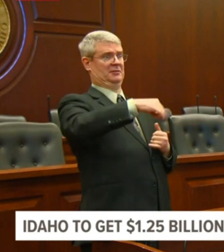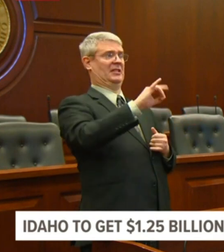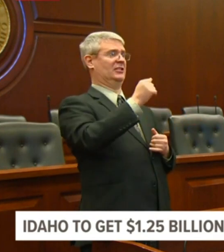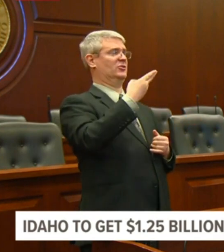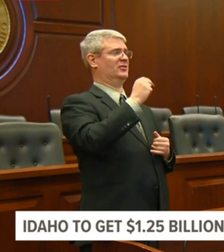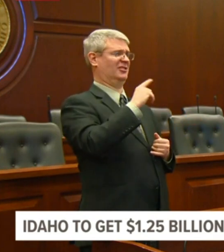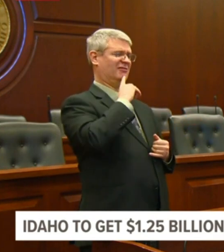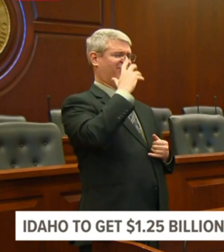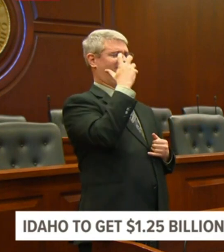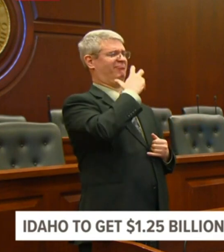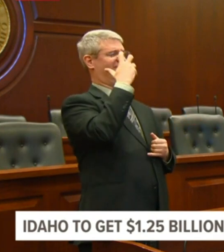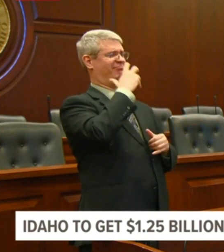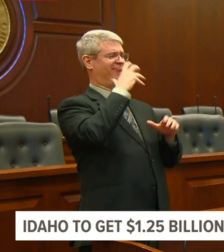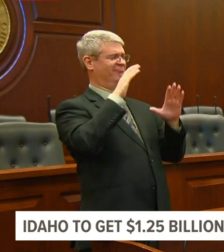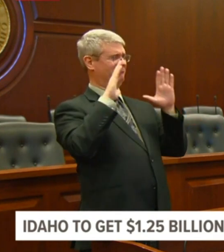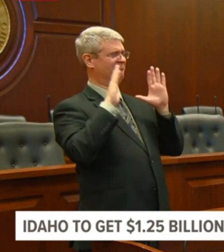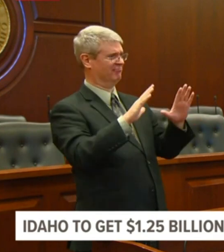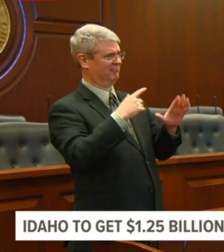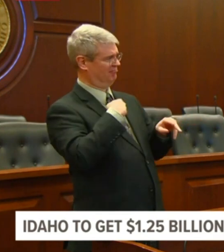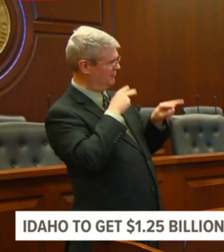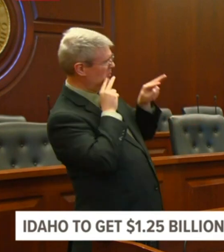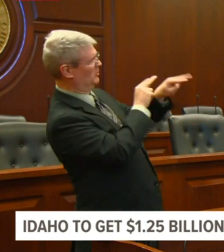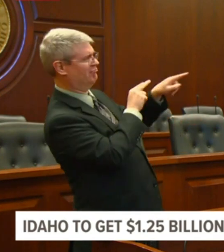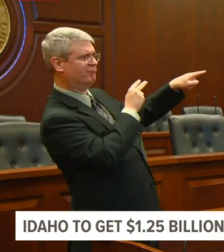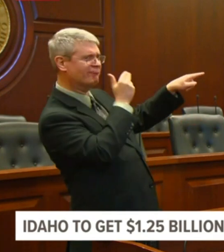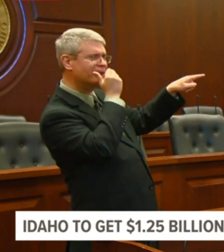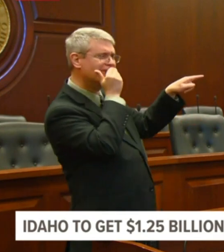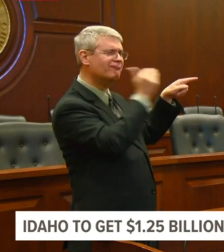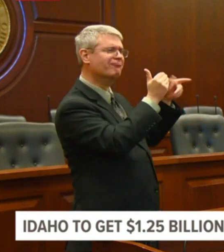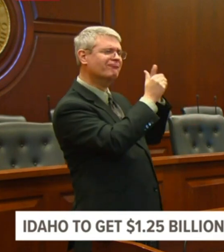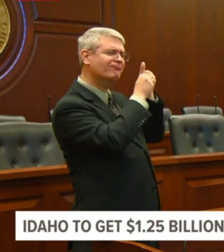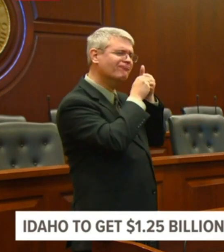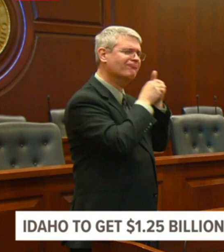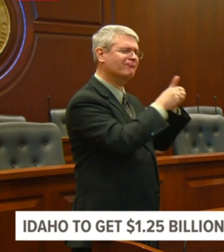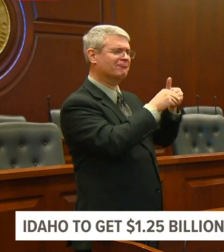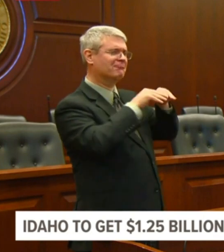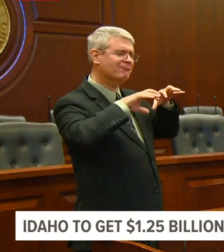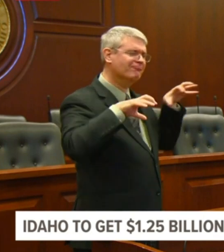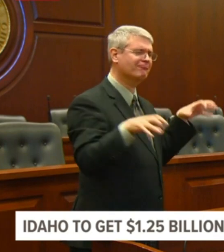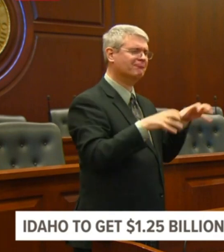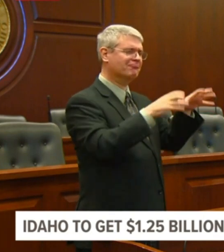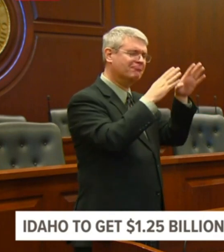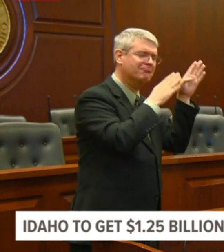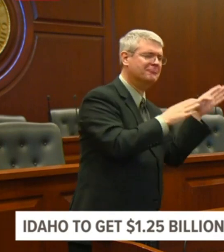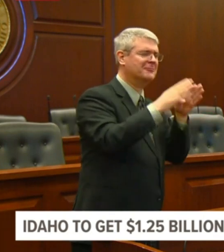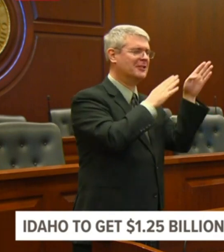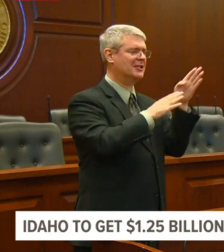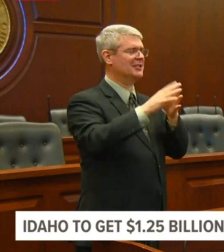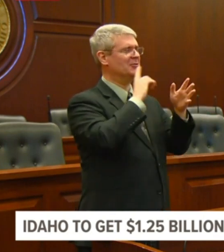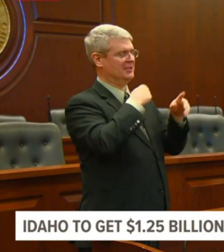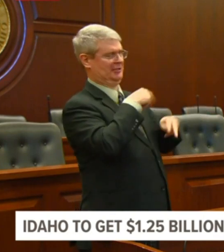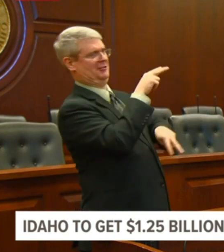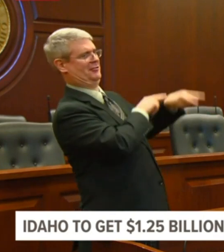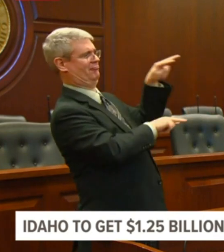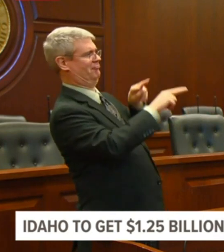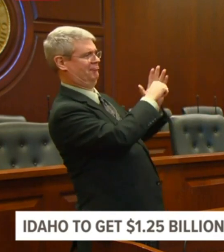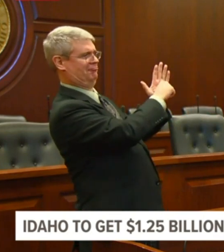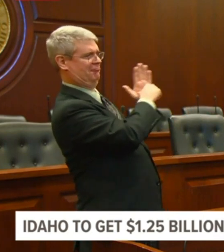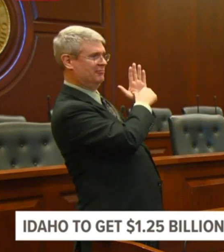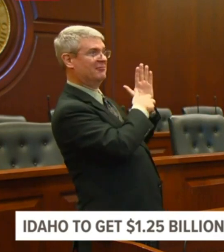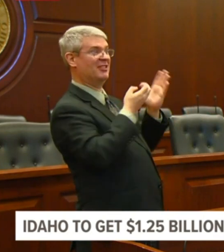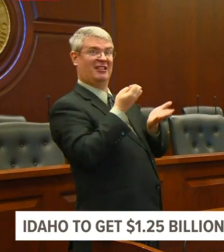I don't know anyone in the state who's more prepared to leave the economic challenges that we are facing at this time. And the staff that he has